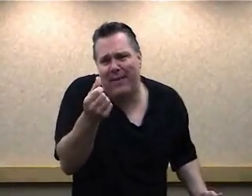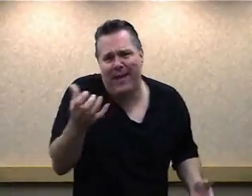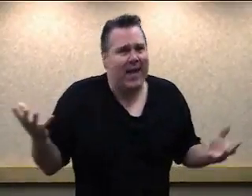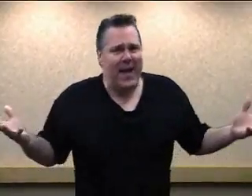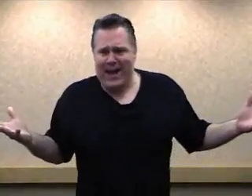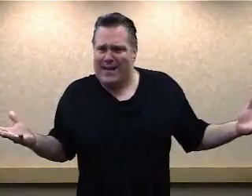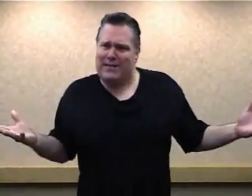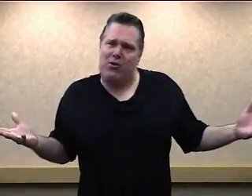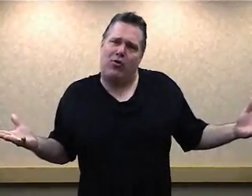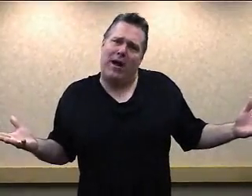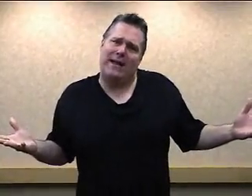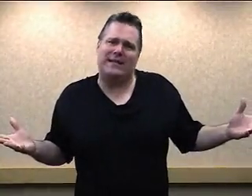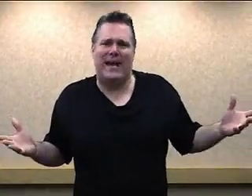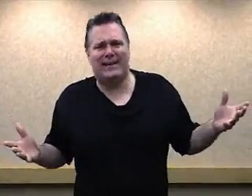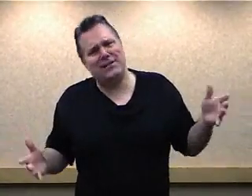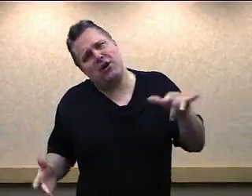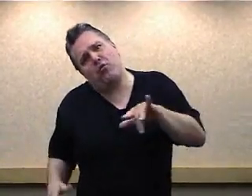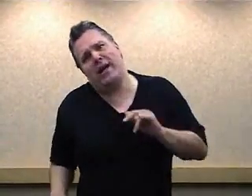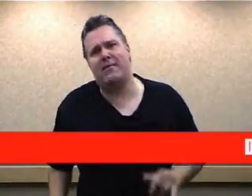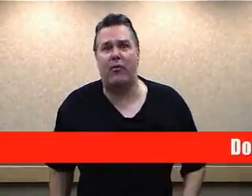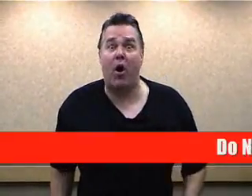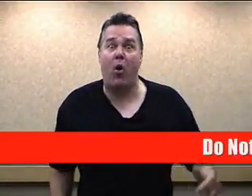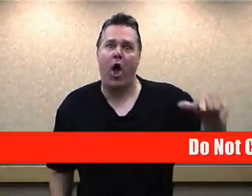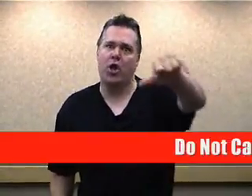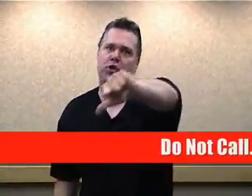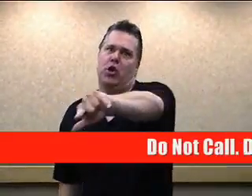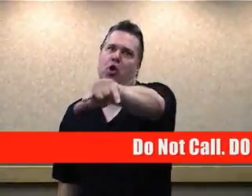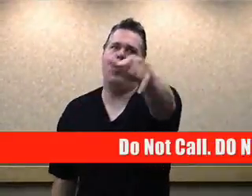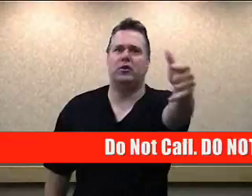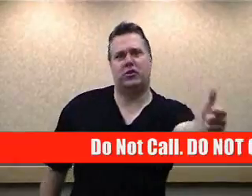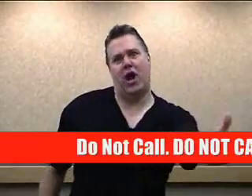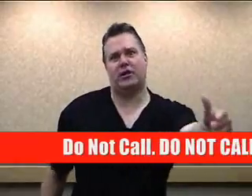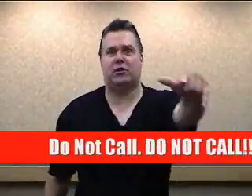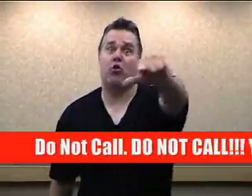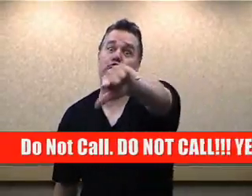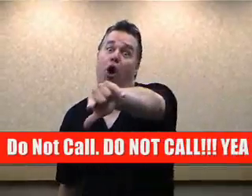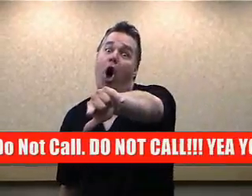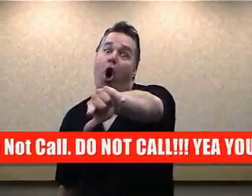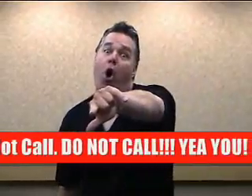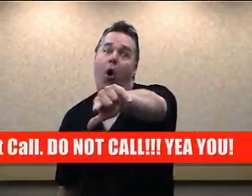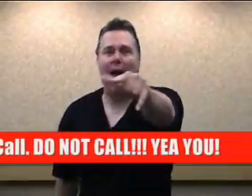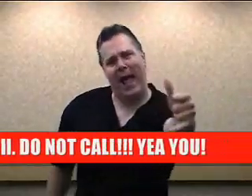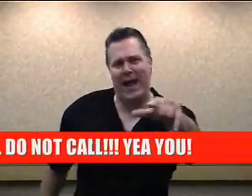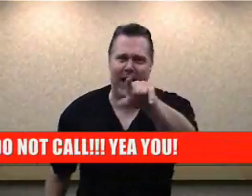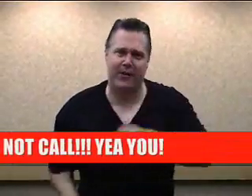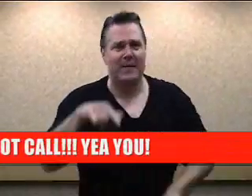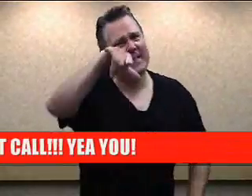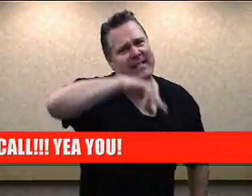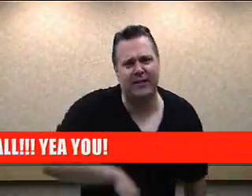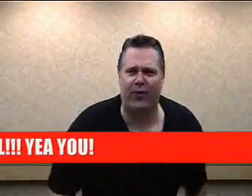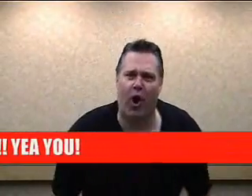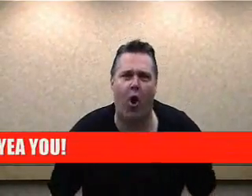baby, and there's no credit check, there's no rigmarole, you just roll 800-640